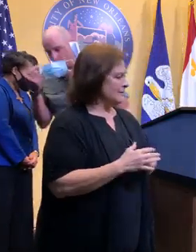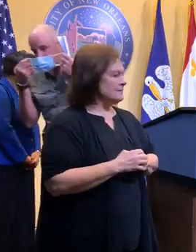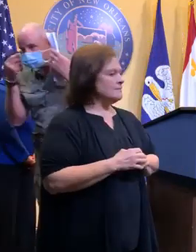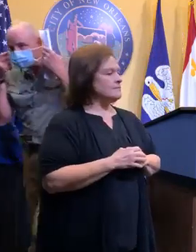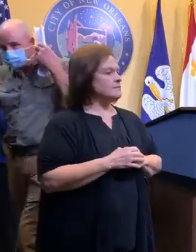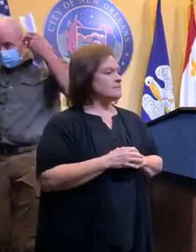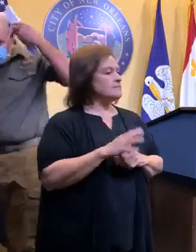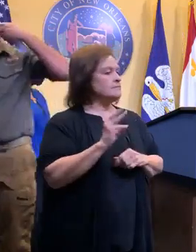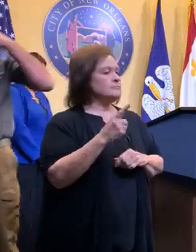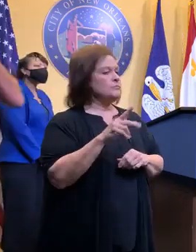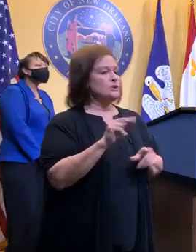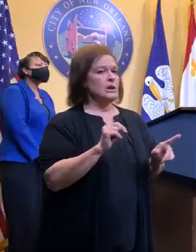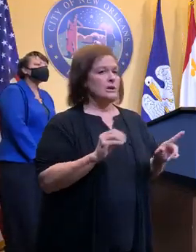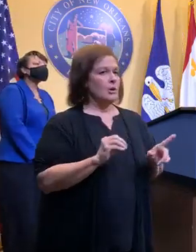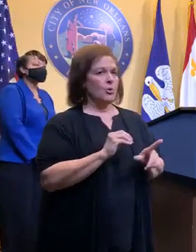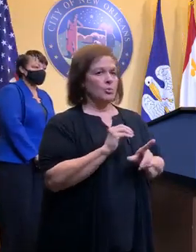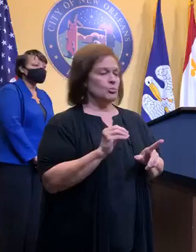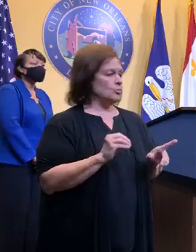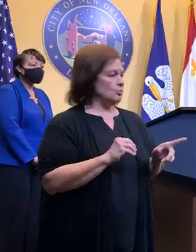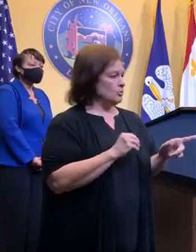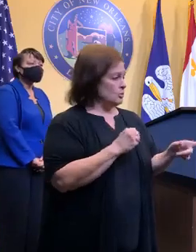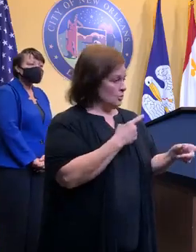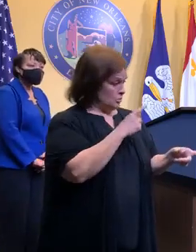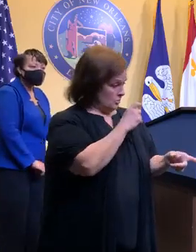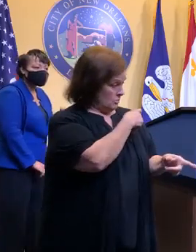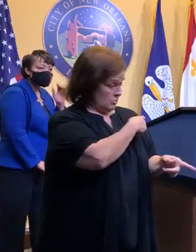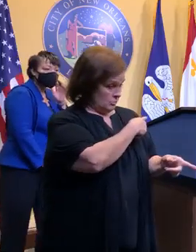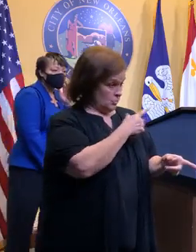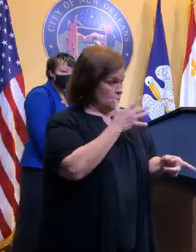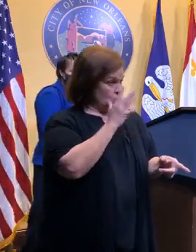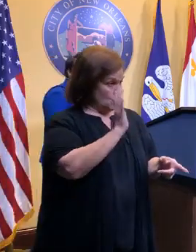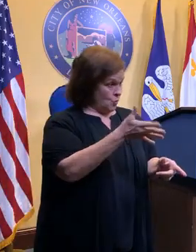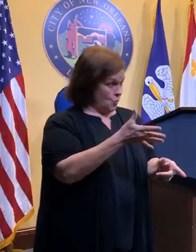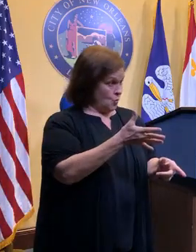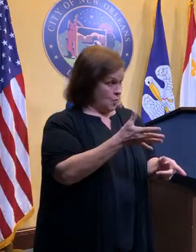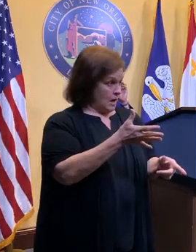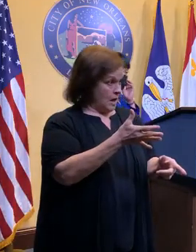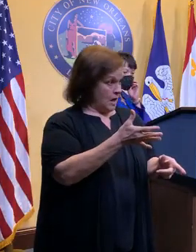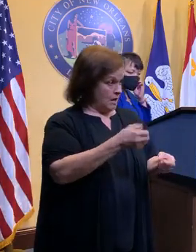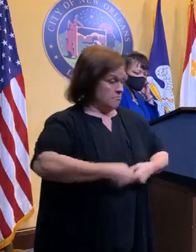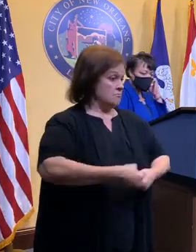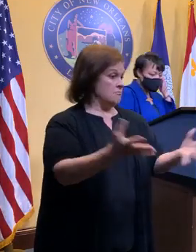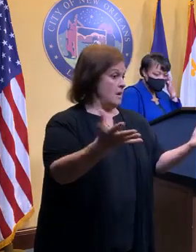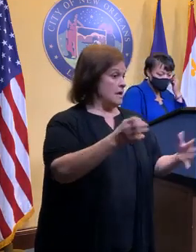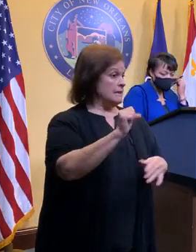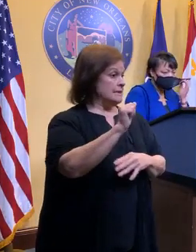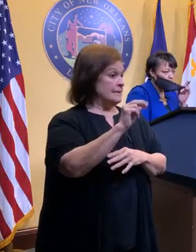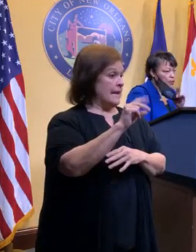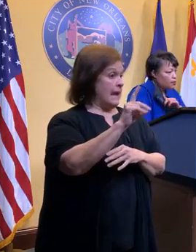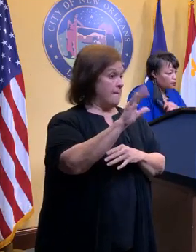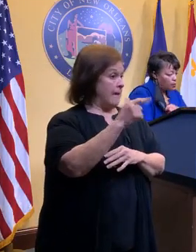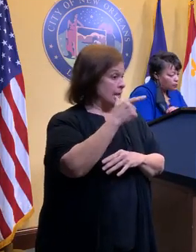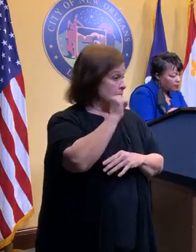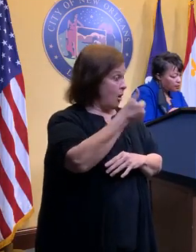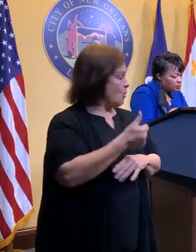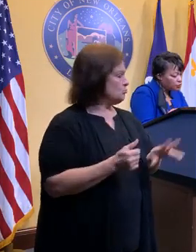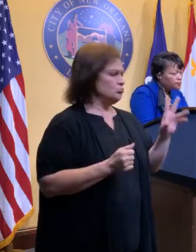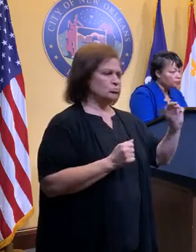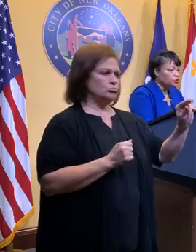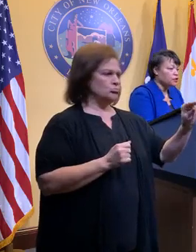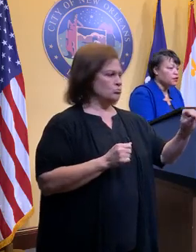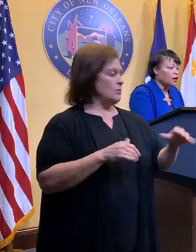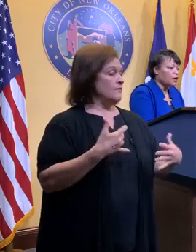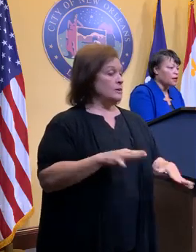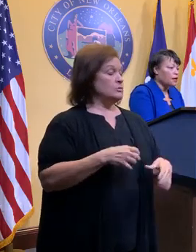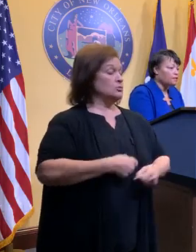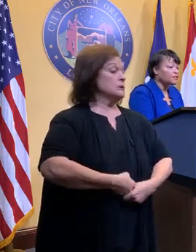Okay. WGNO followed by WWNO. Will the city be providing another round of sandbags tomorrow? No. No. The